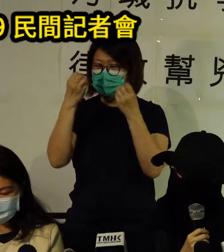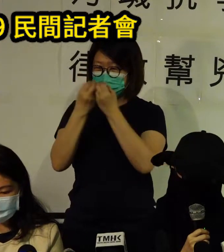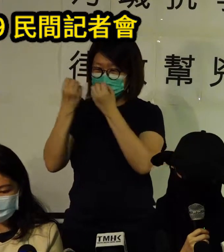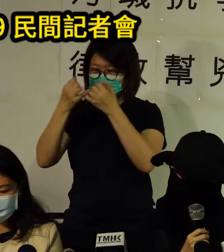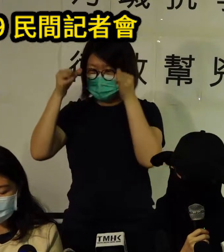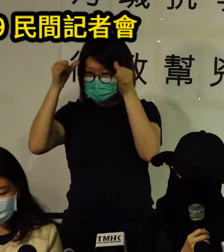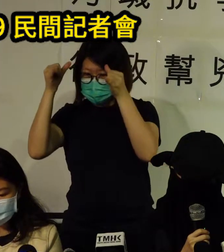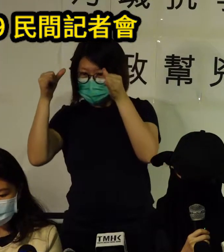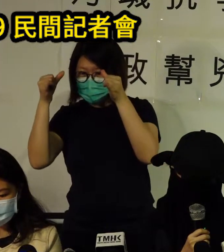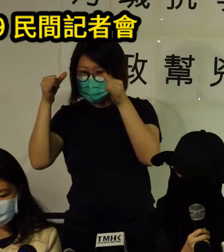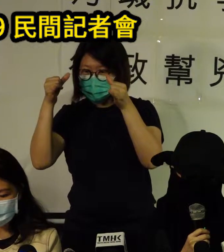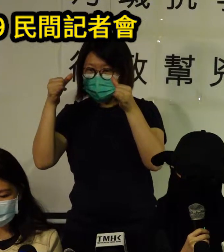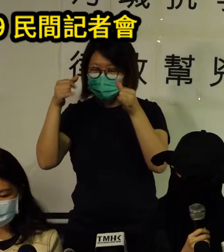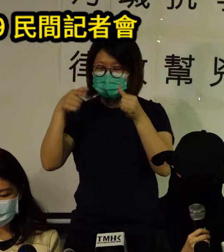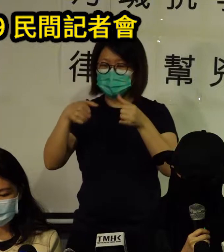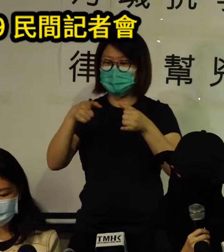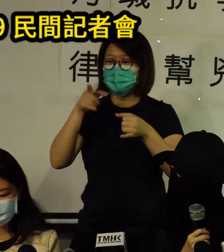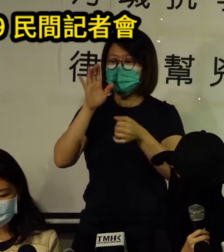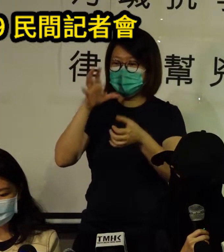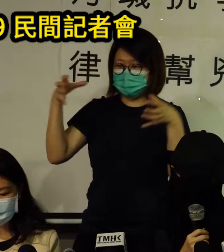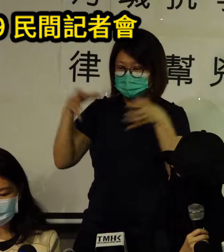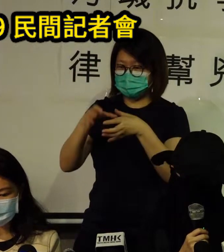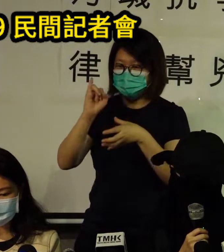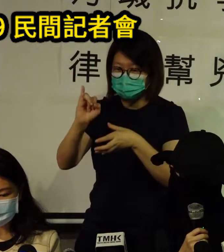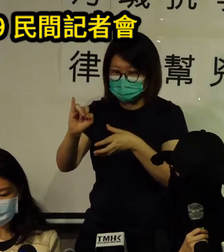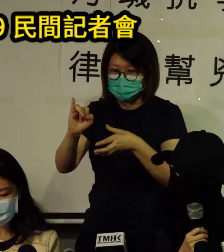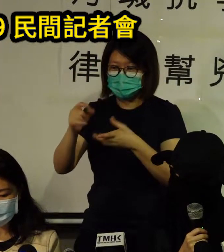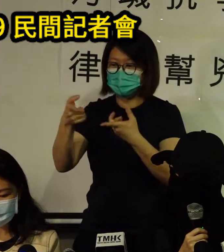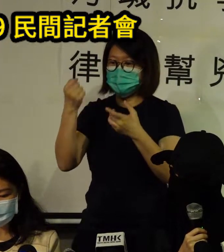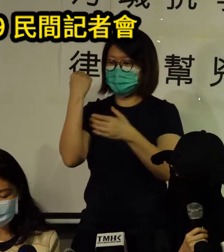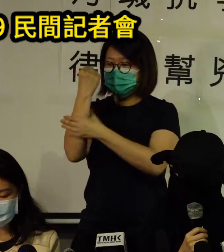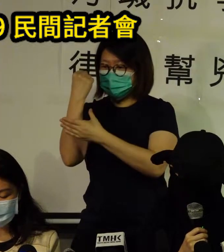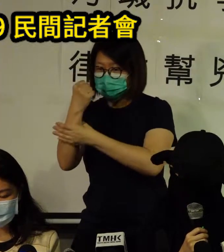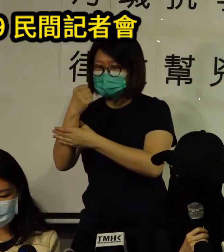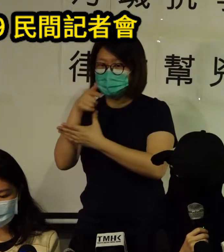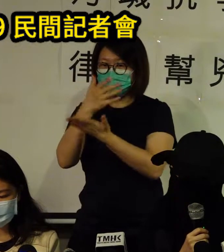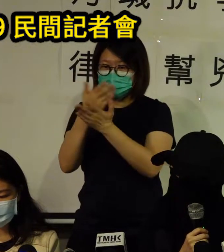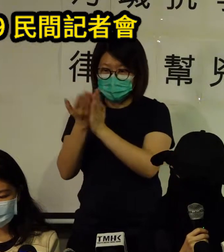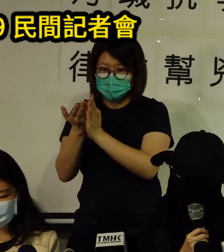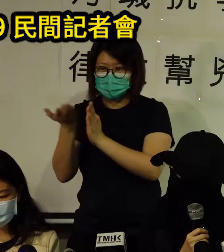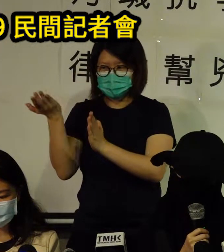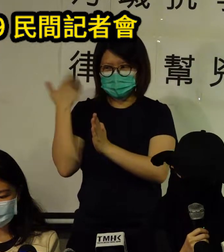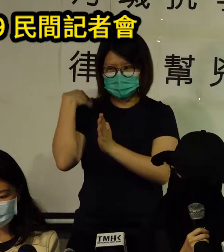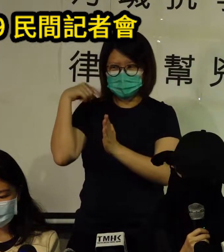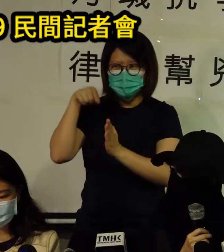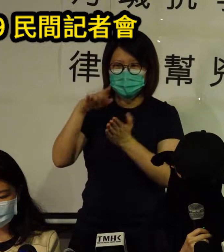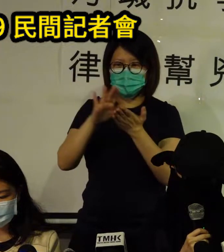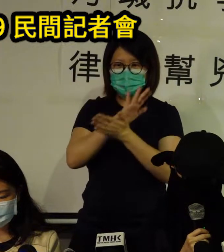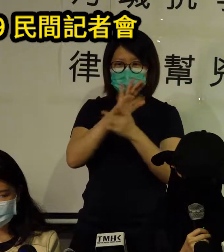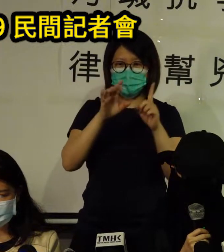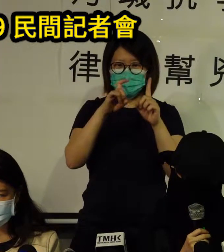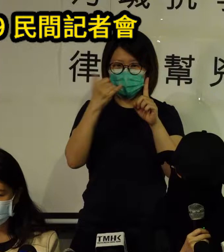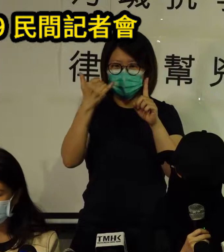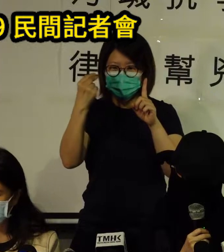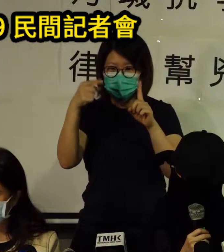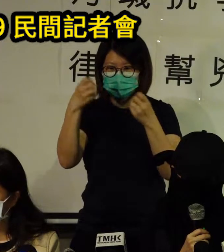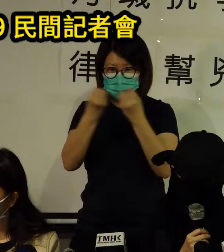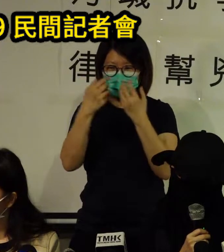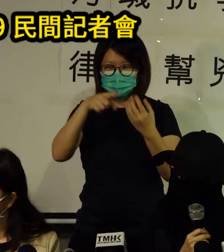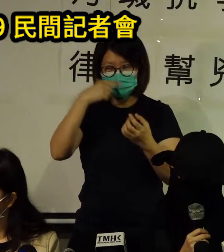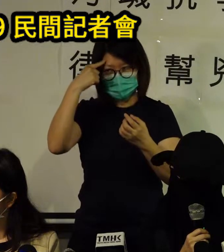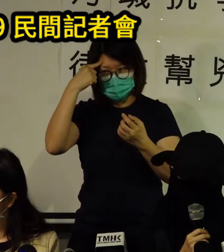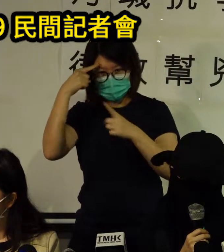excessive power to enforce the law what started as a draconian law to resolve a public order crisis